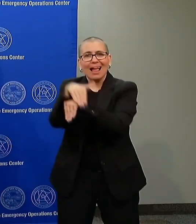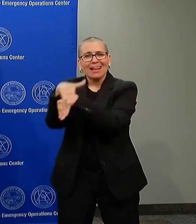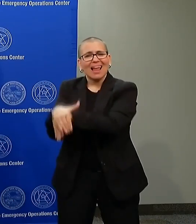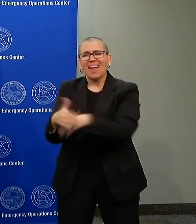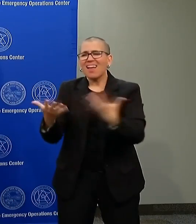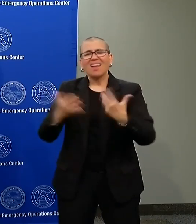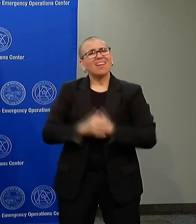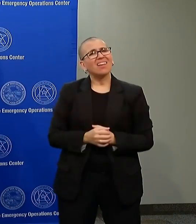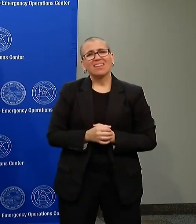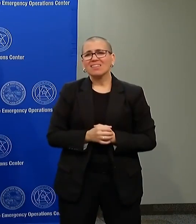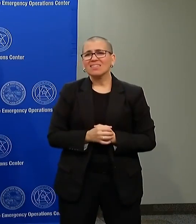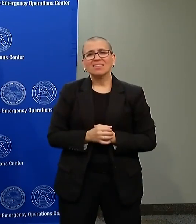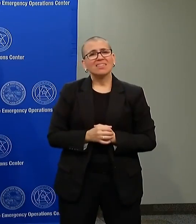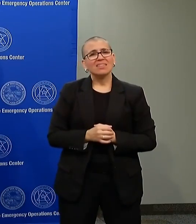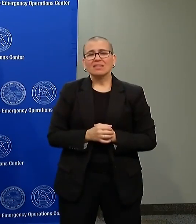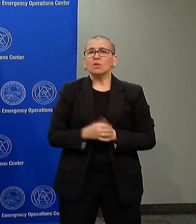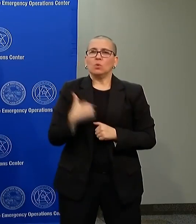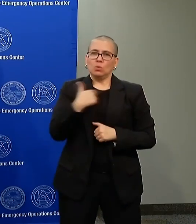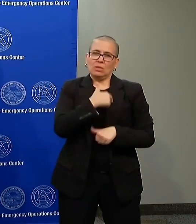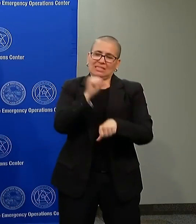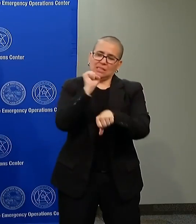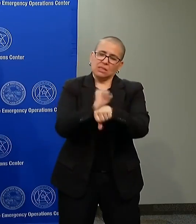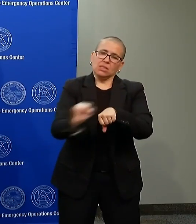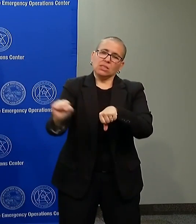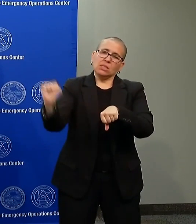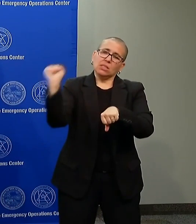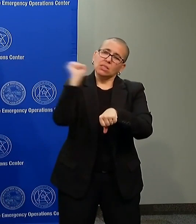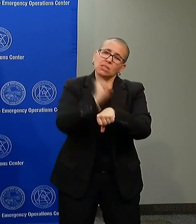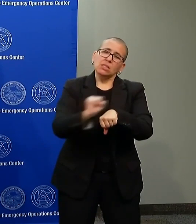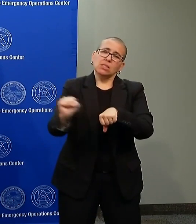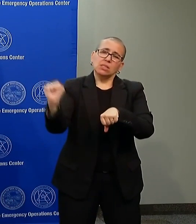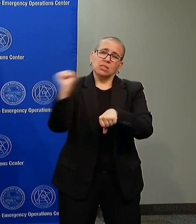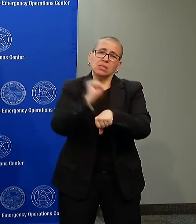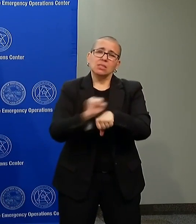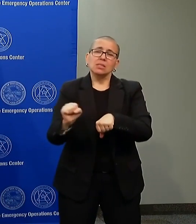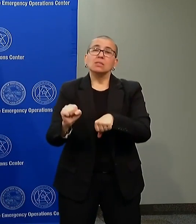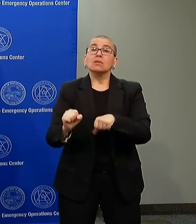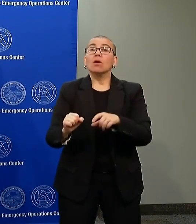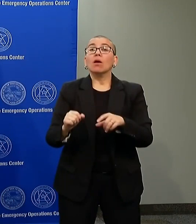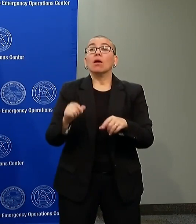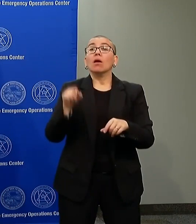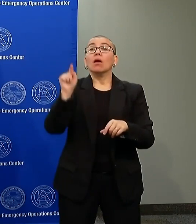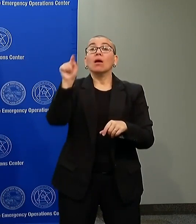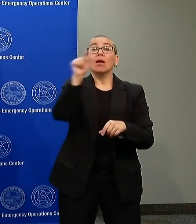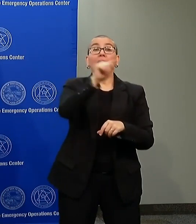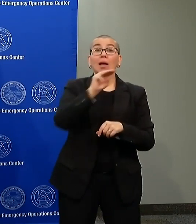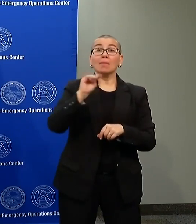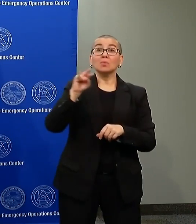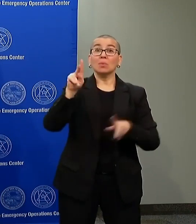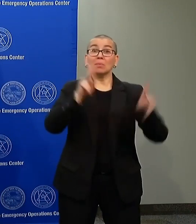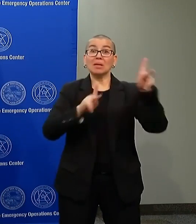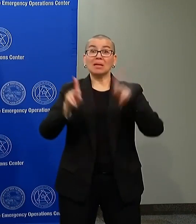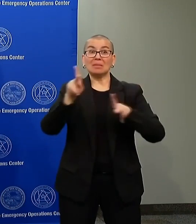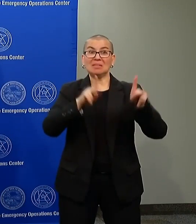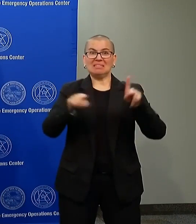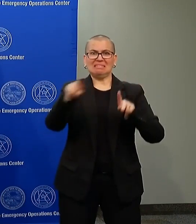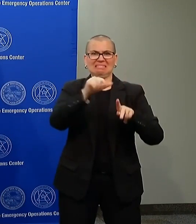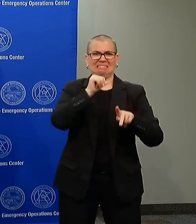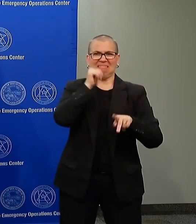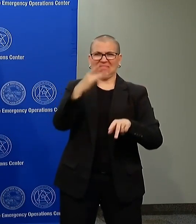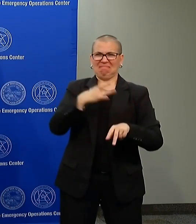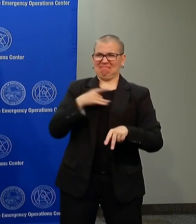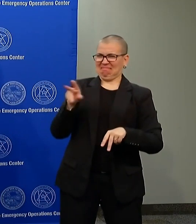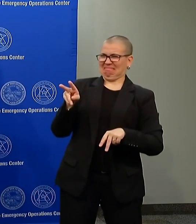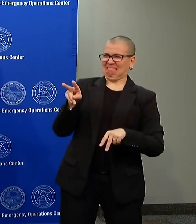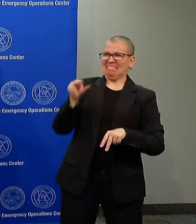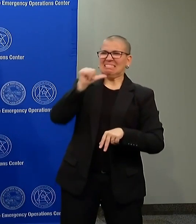because I've heard from plenty of Minnesotans that they don't like what they see. They don't think that what is going on represents who we are in